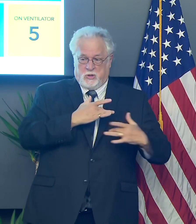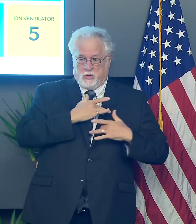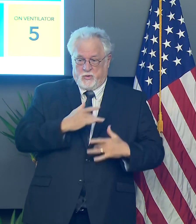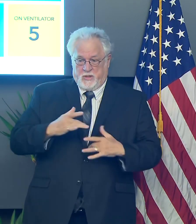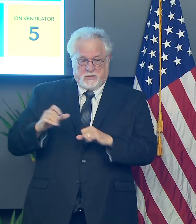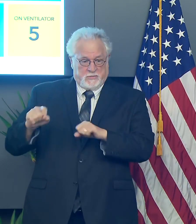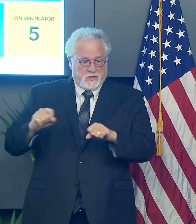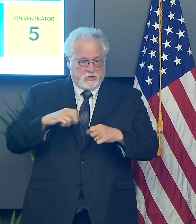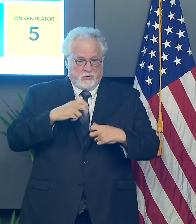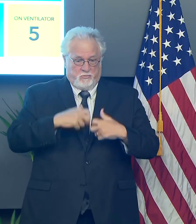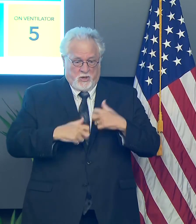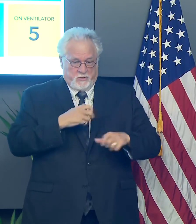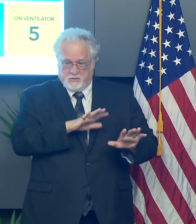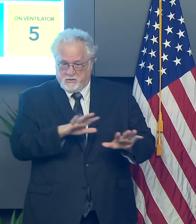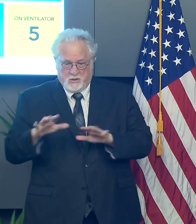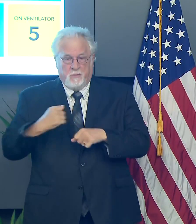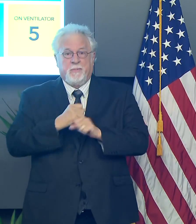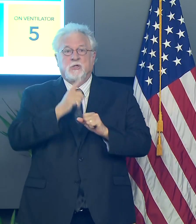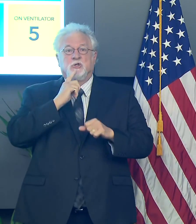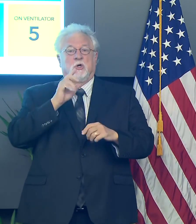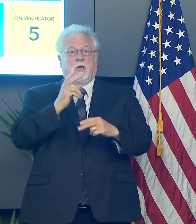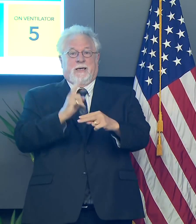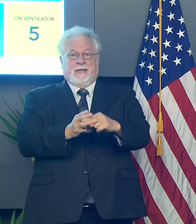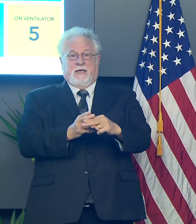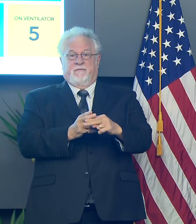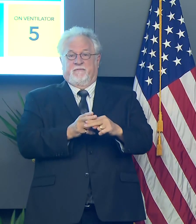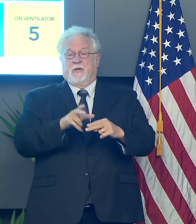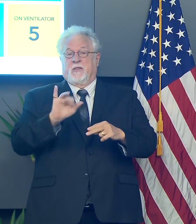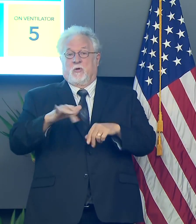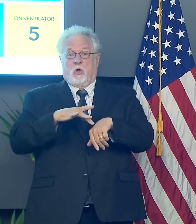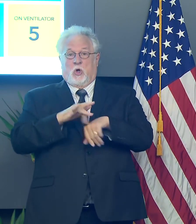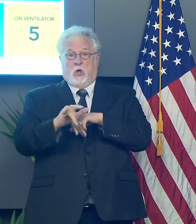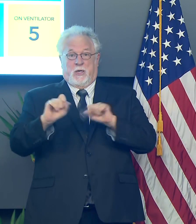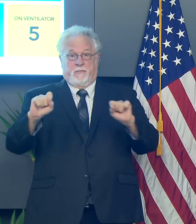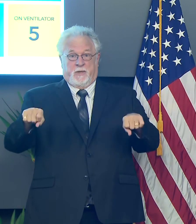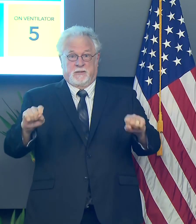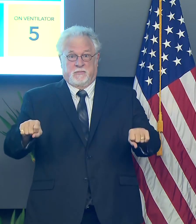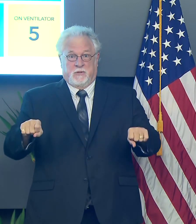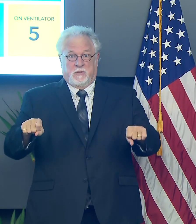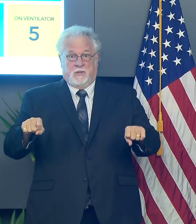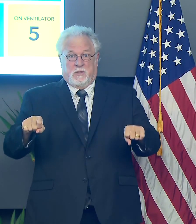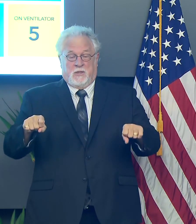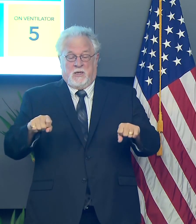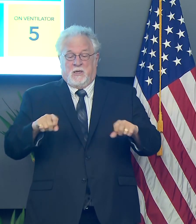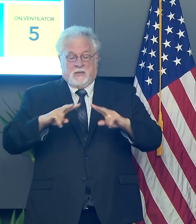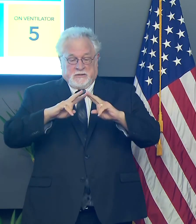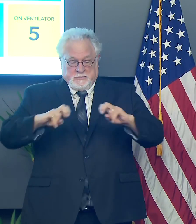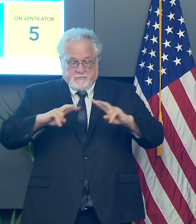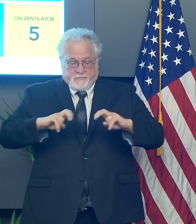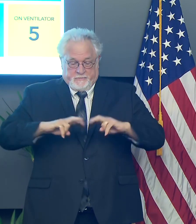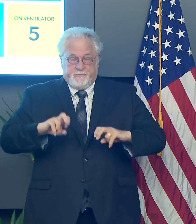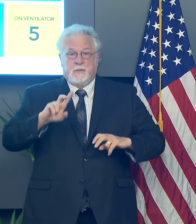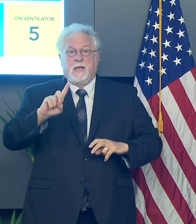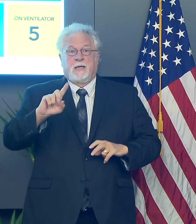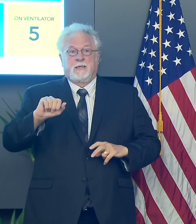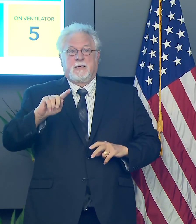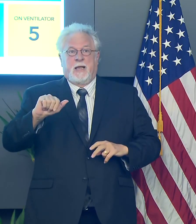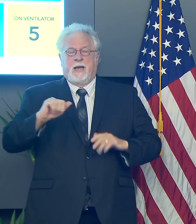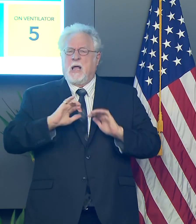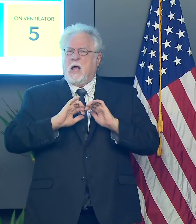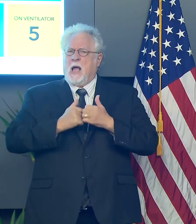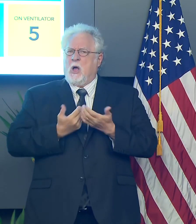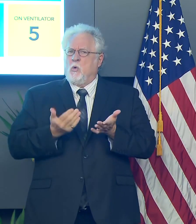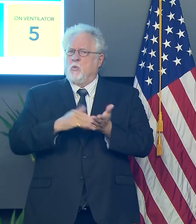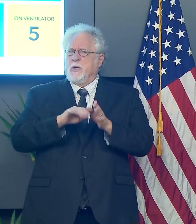problems, trying to make sure that we're identifying those as early as possible, digging into the data to see how reopening